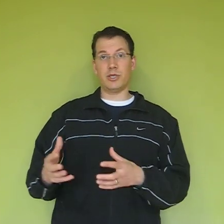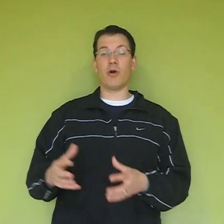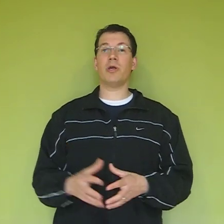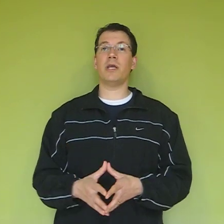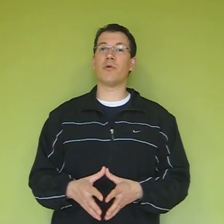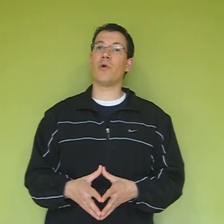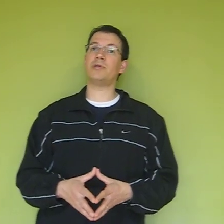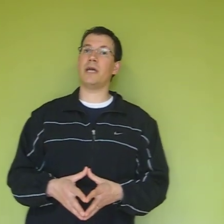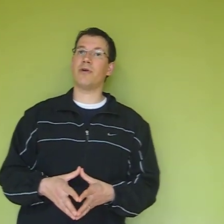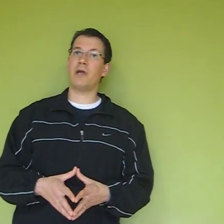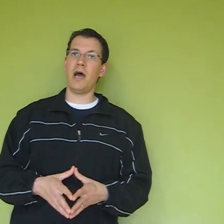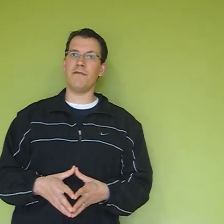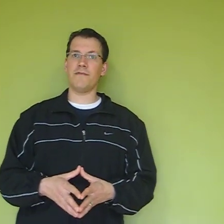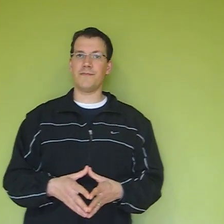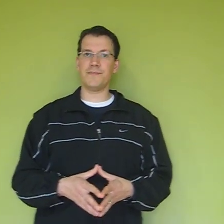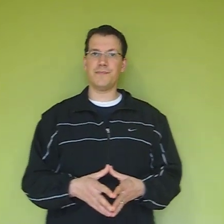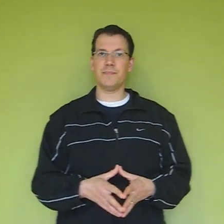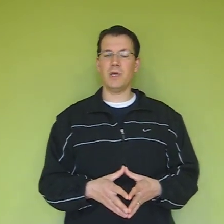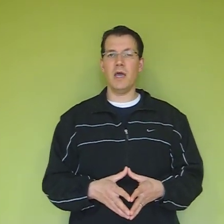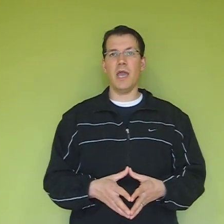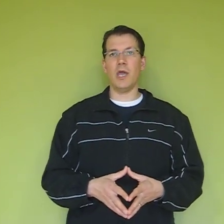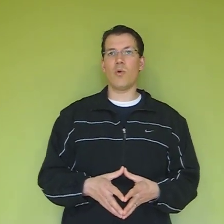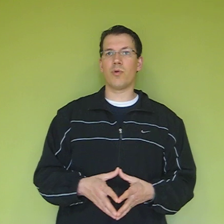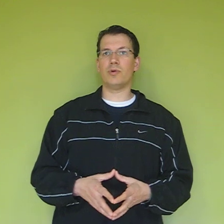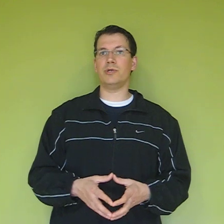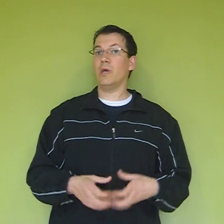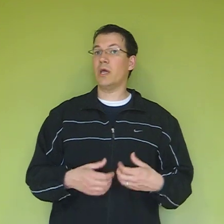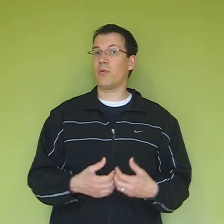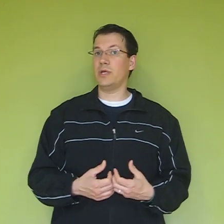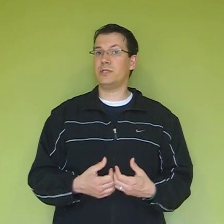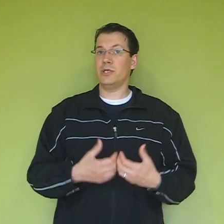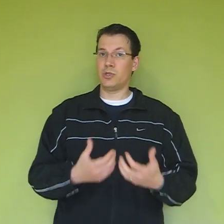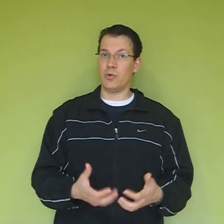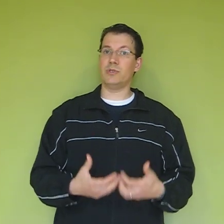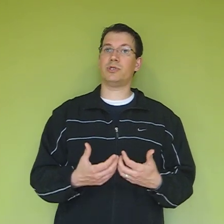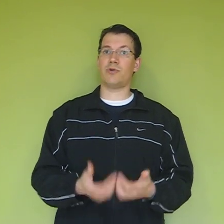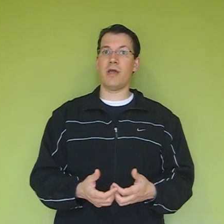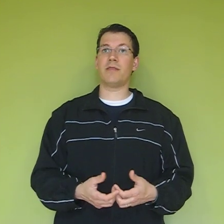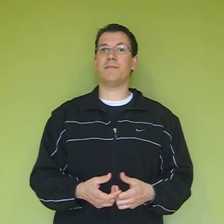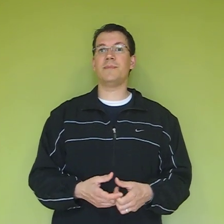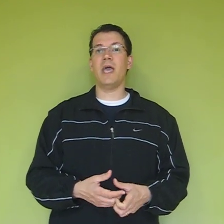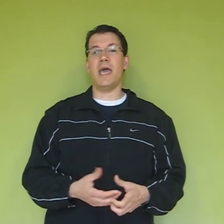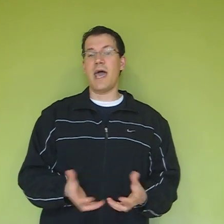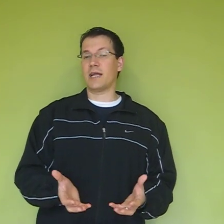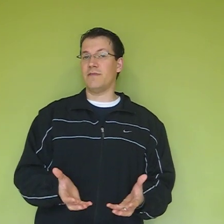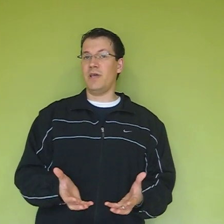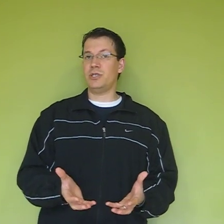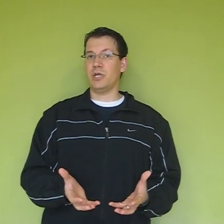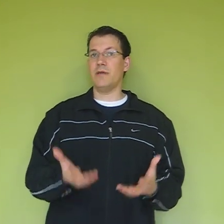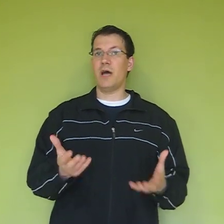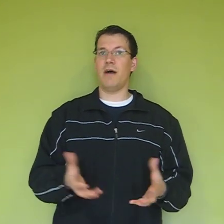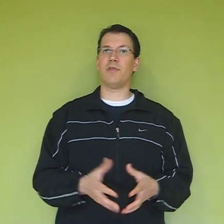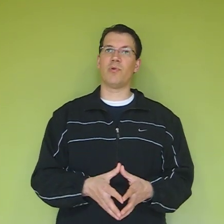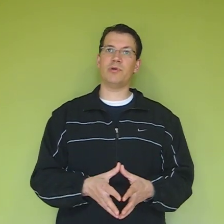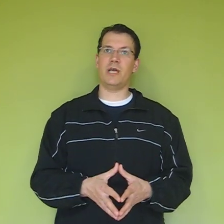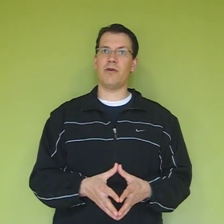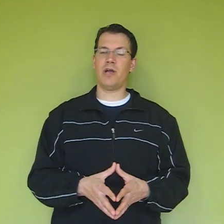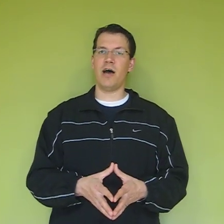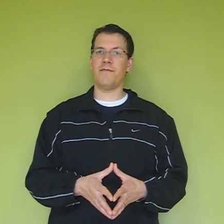targeting the rotator cuff in order to increase endurance strength and activation of the rotator cuff.